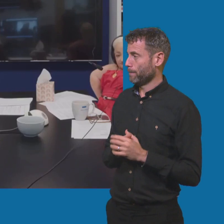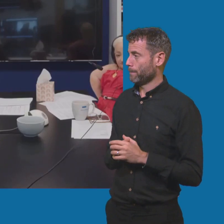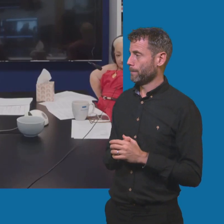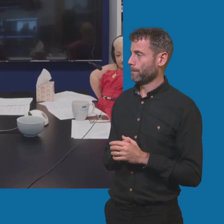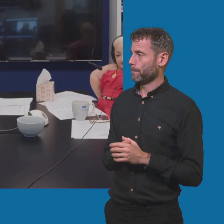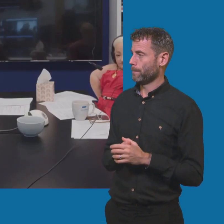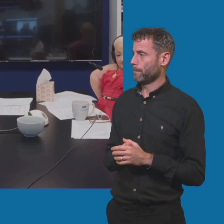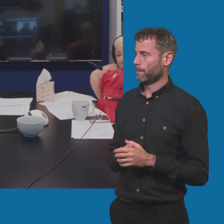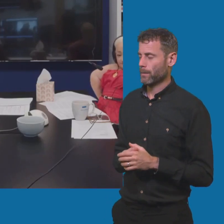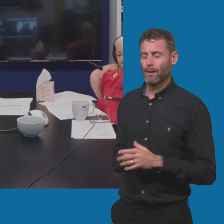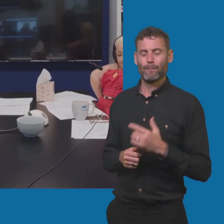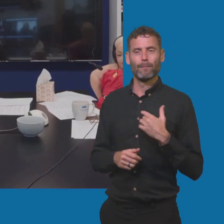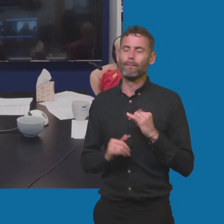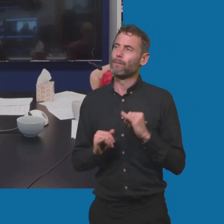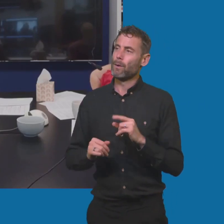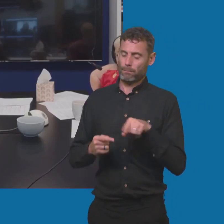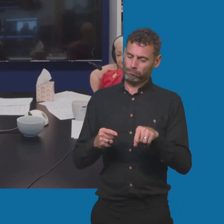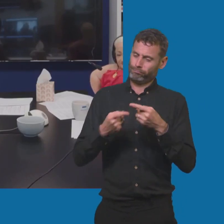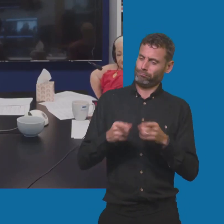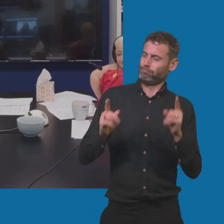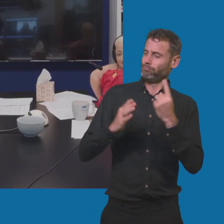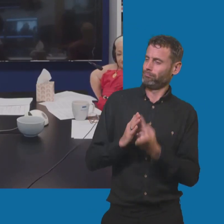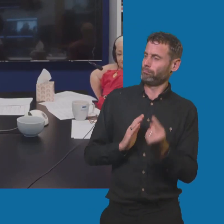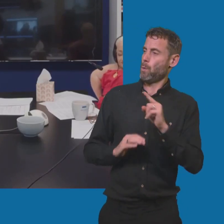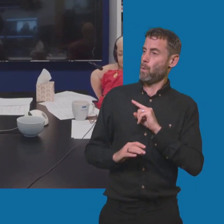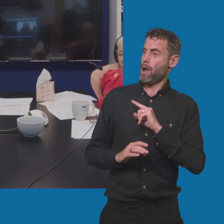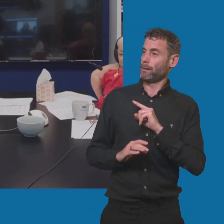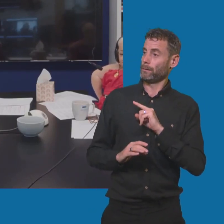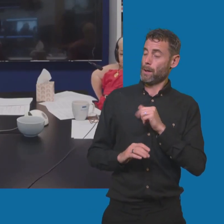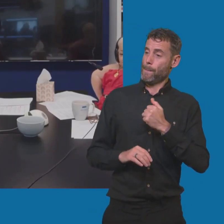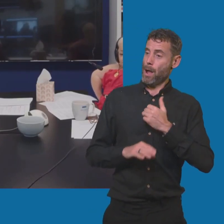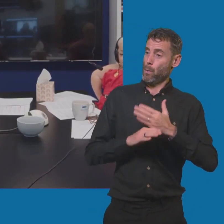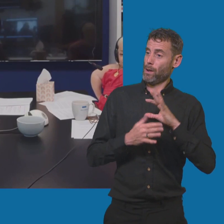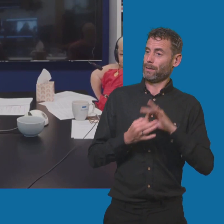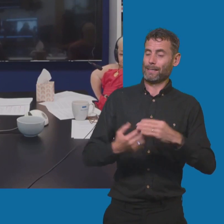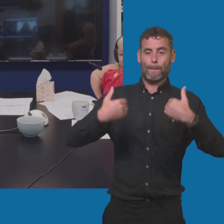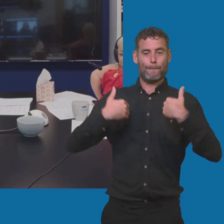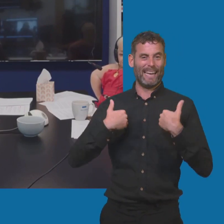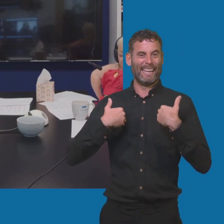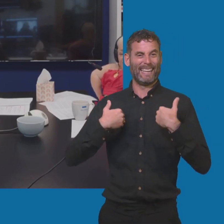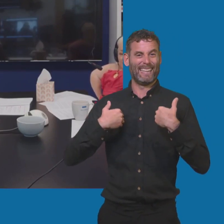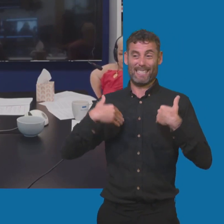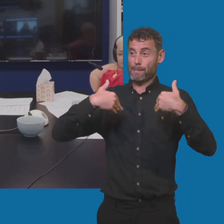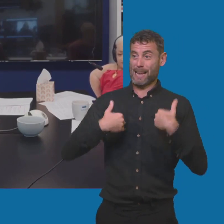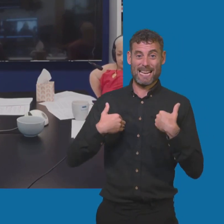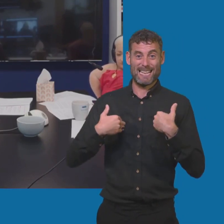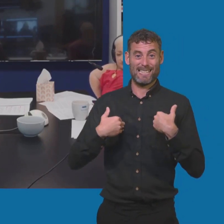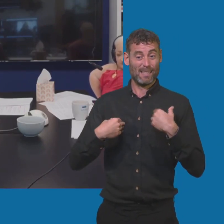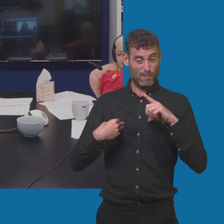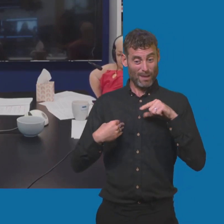I don't want to give a lazy answer because it's me, but I don't know. It can be you. Because me. Because it's me, I have to